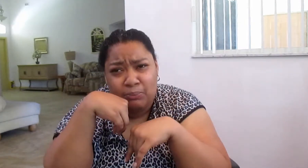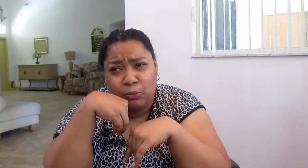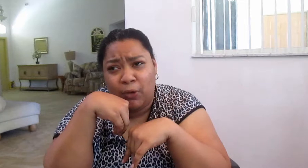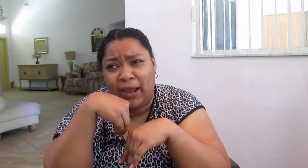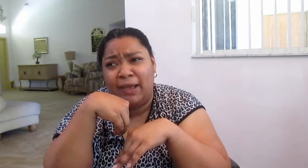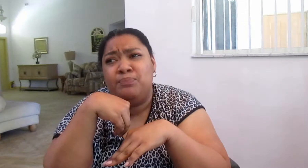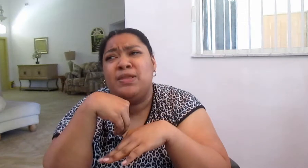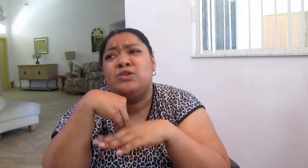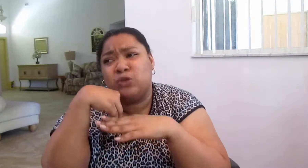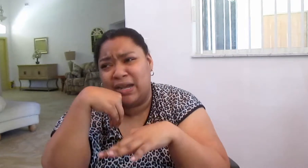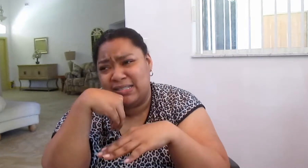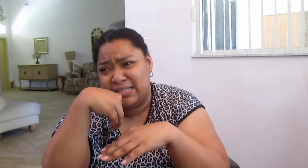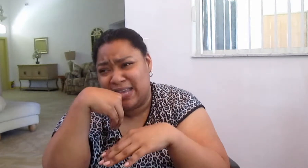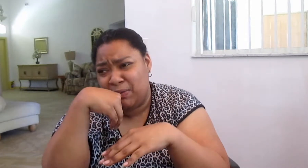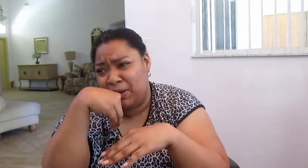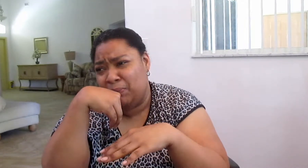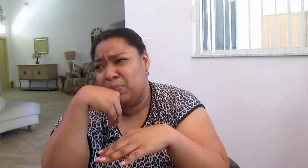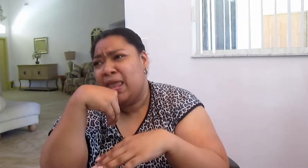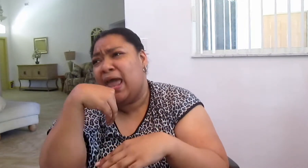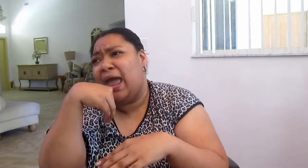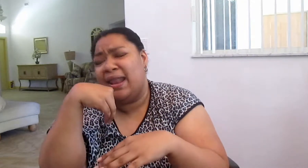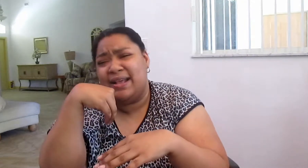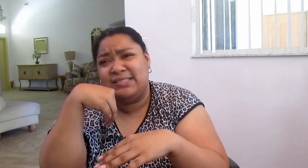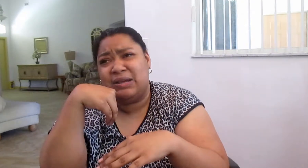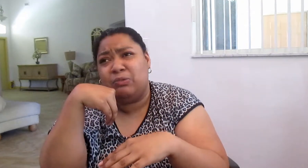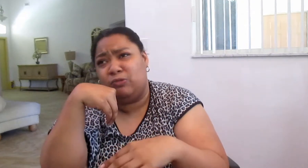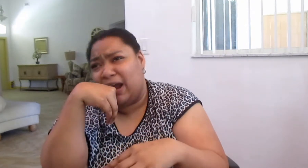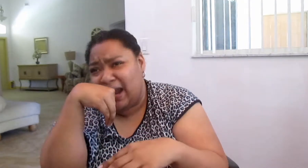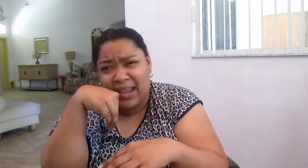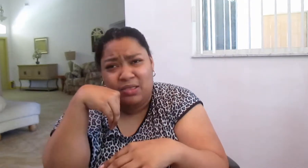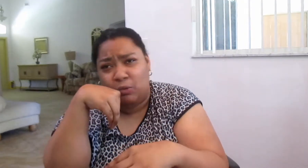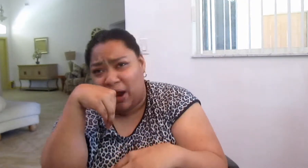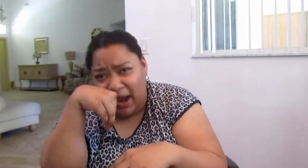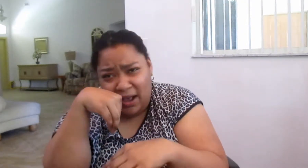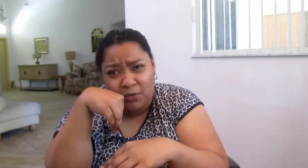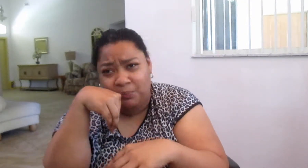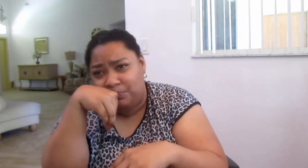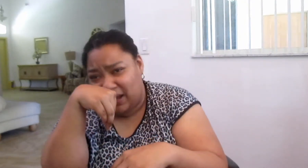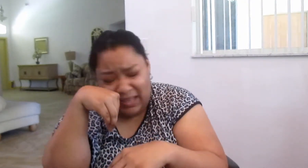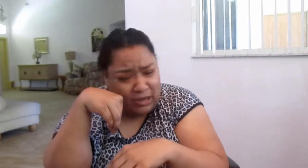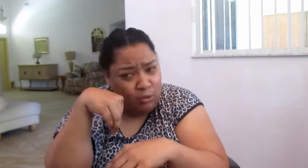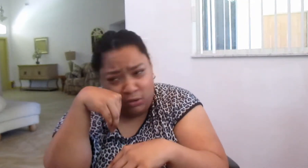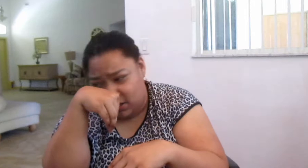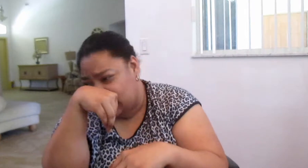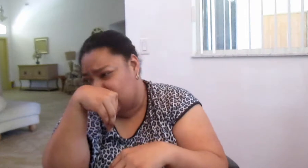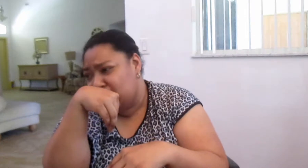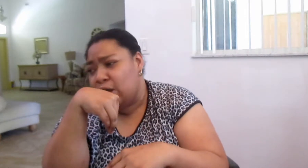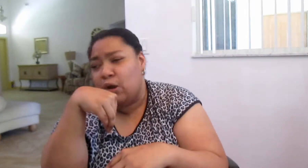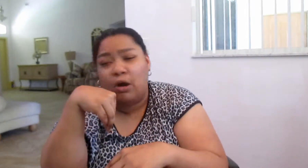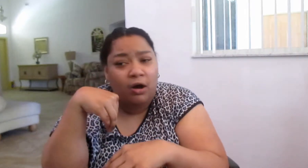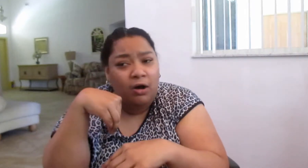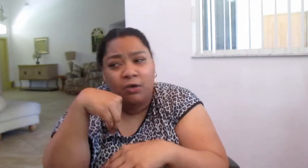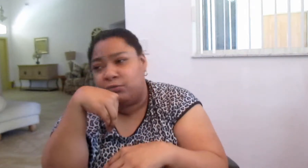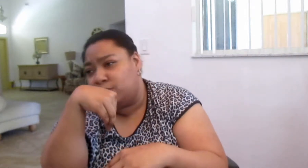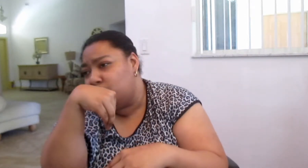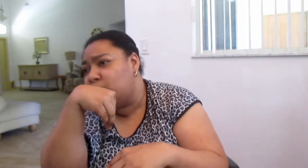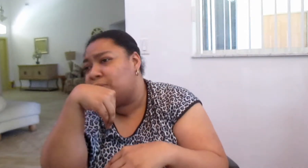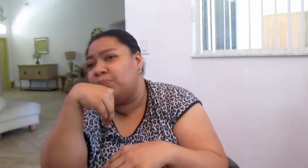boy tries to tame him and ends up riding the wild bucking horse all through the,